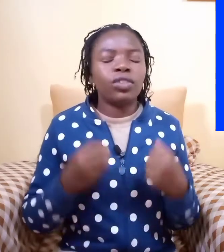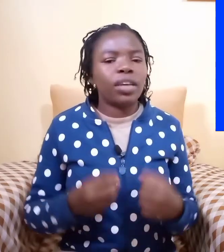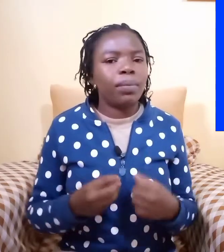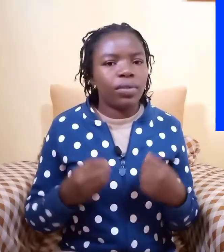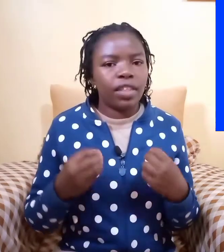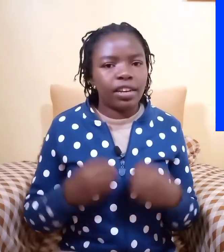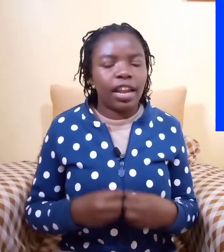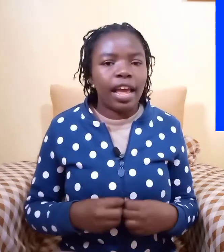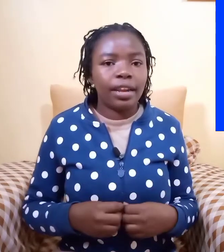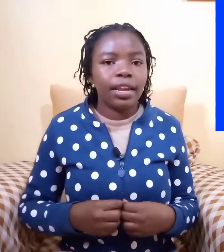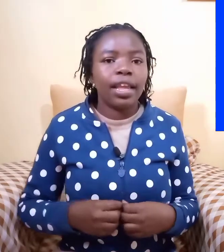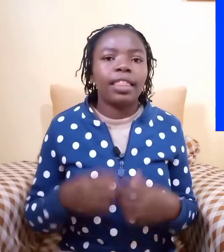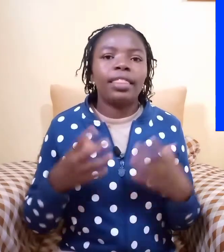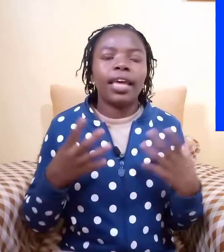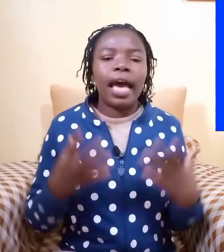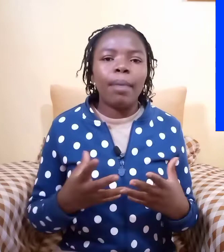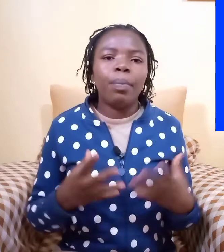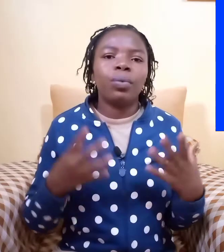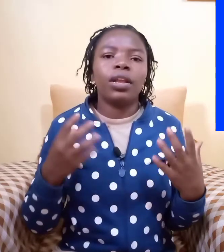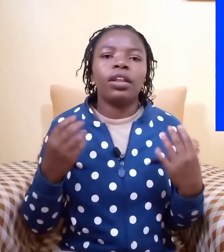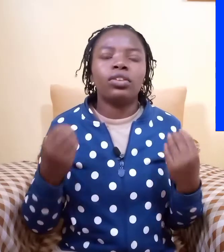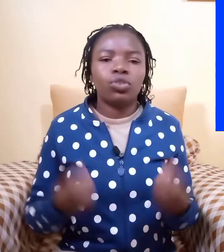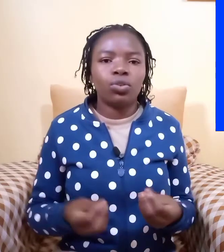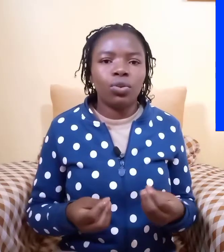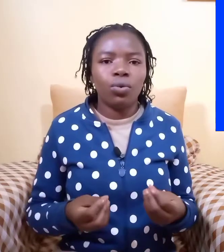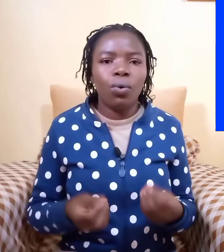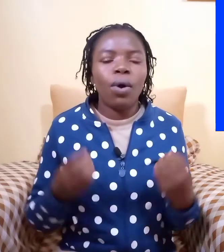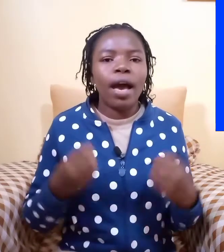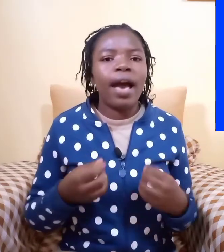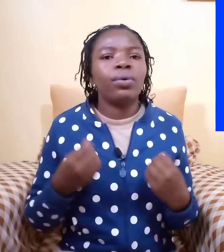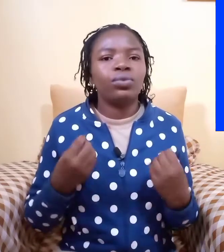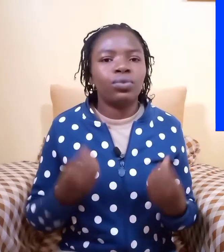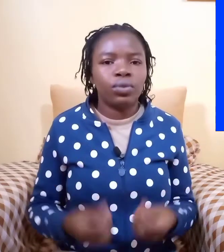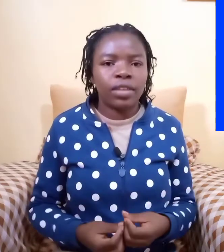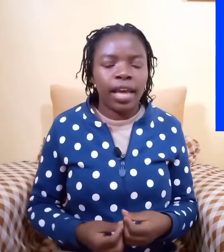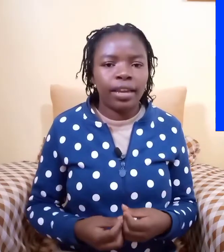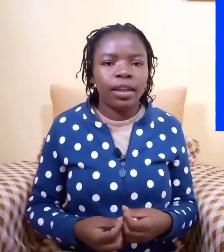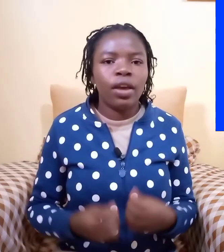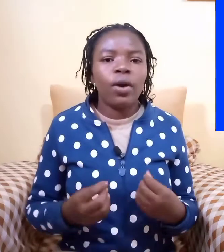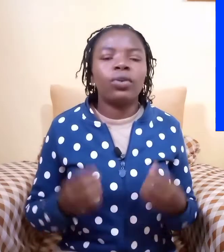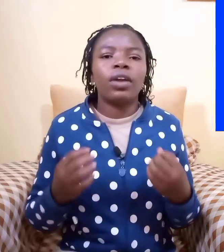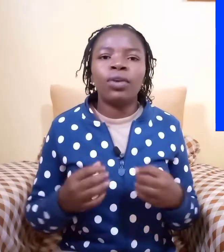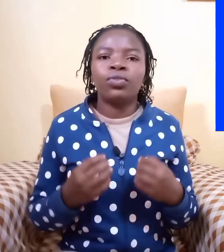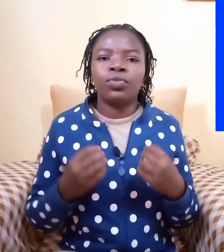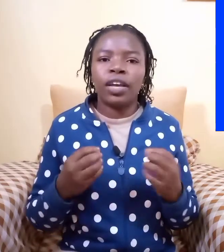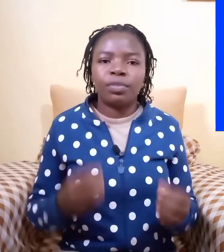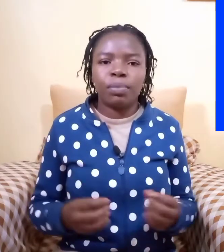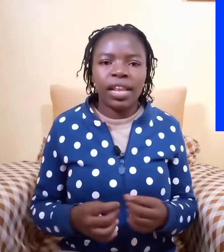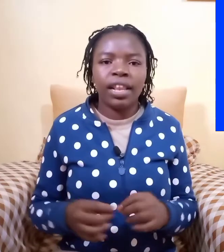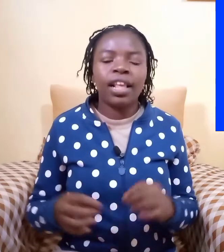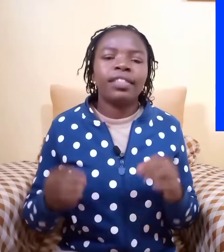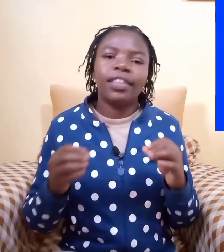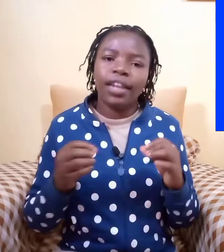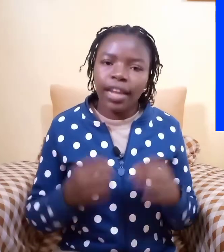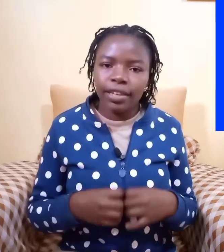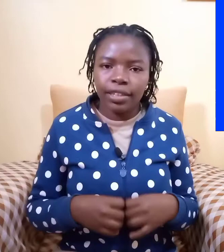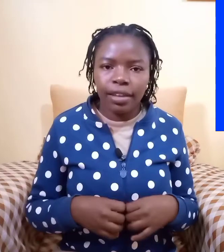you tap on that learn the app will show you how to sign or how to fingerspell the letters